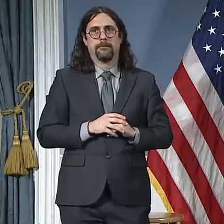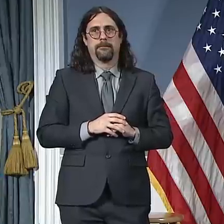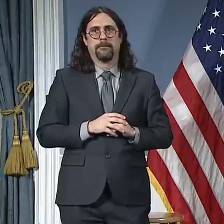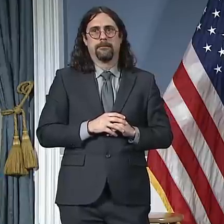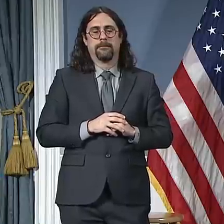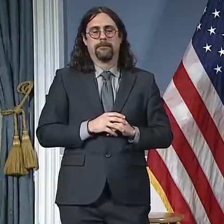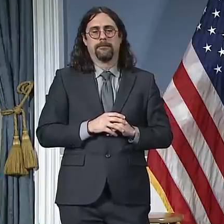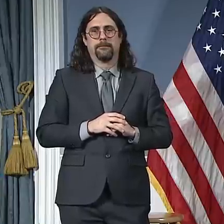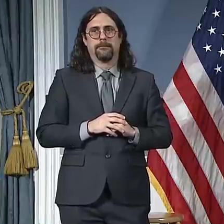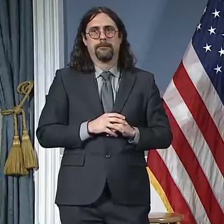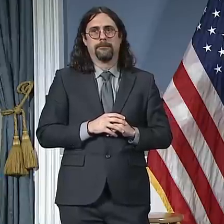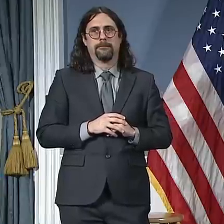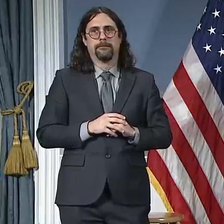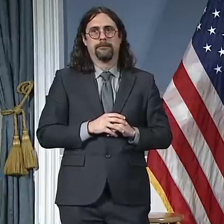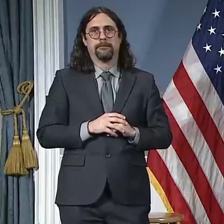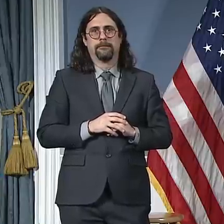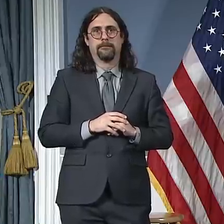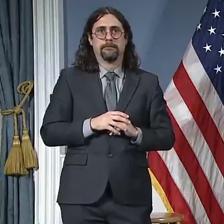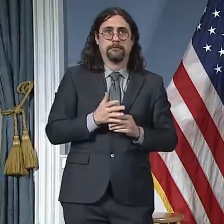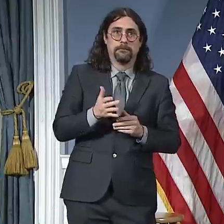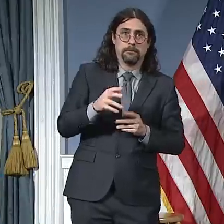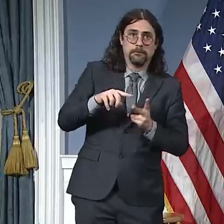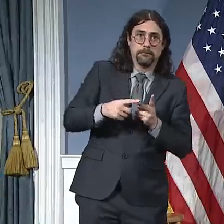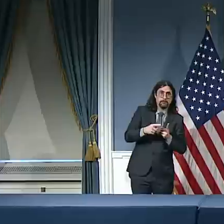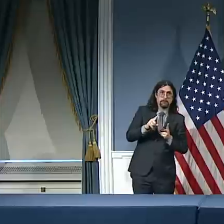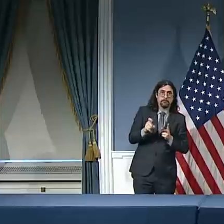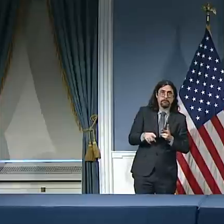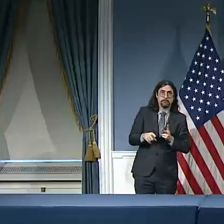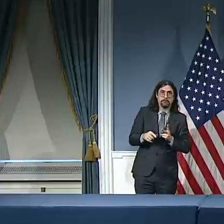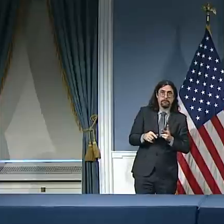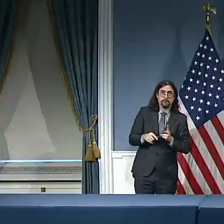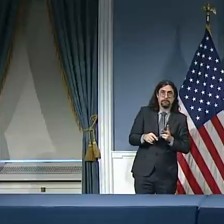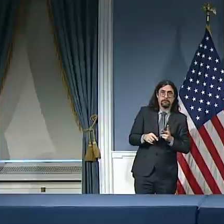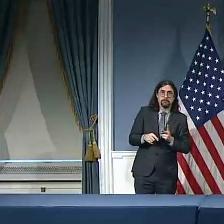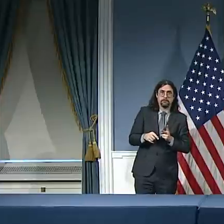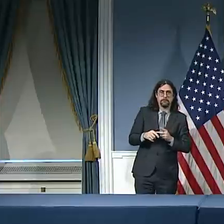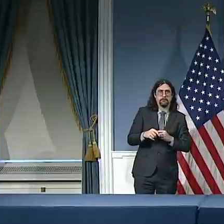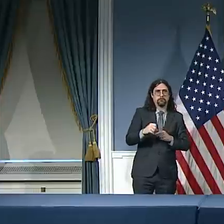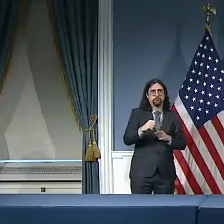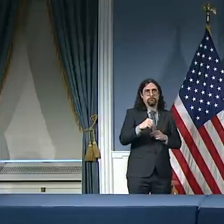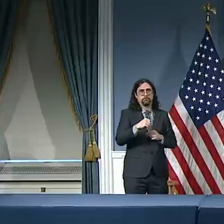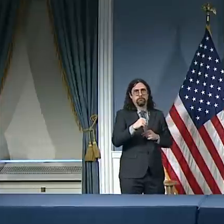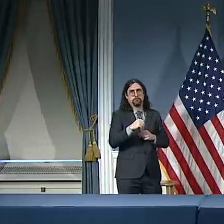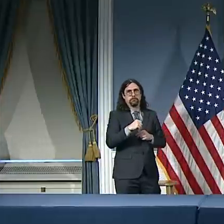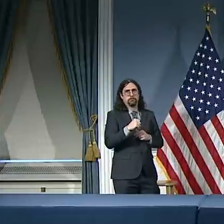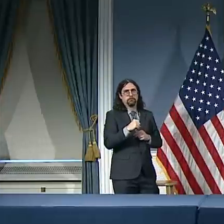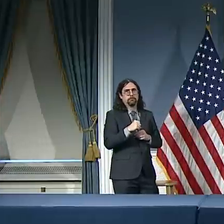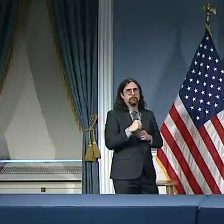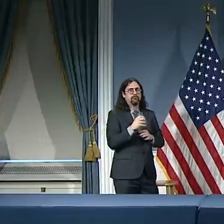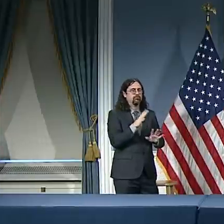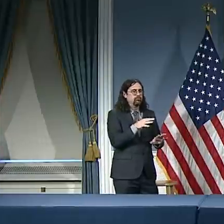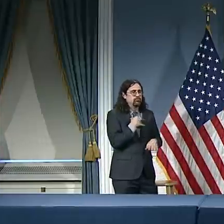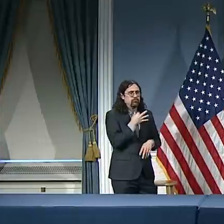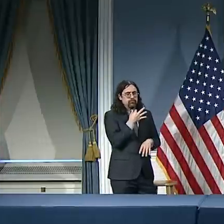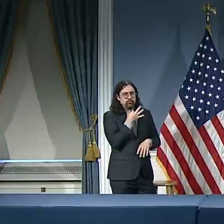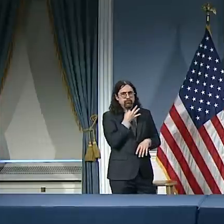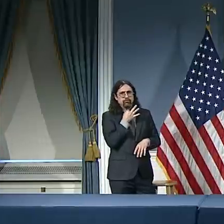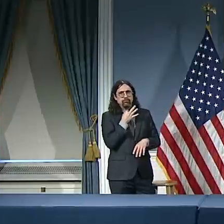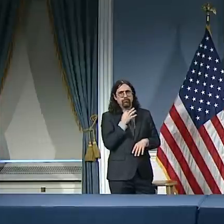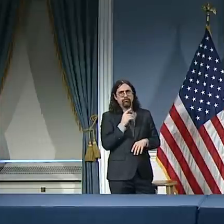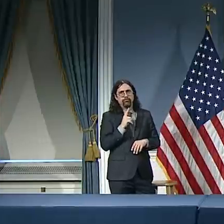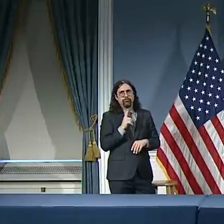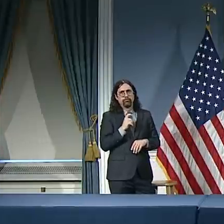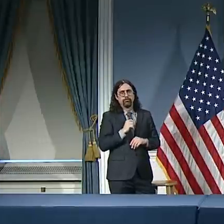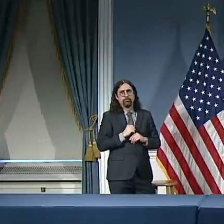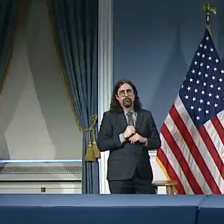Is there a follow-up? Yeah, I mean, I'm also just curious, like, what is going on in those, for the people who are